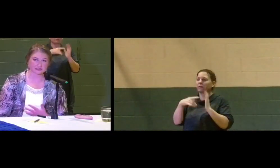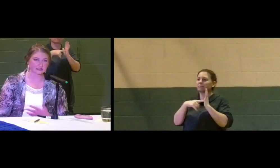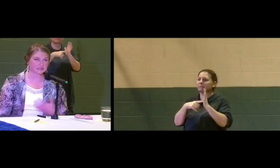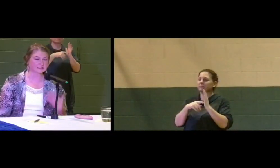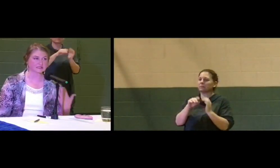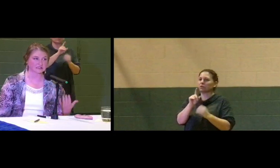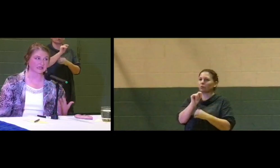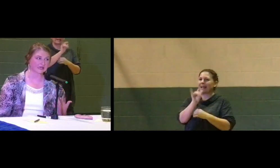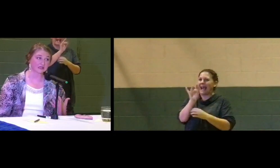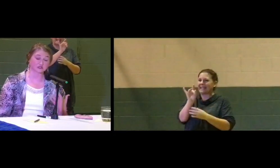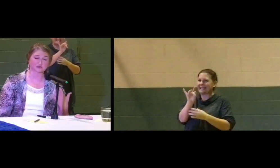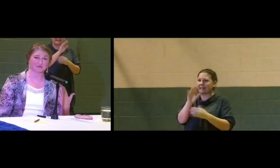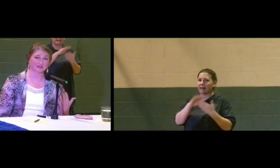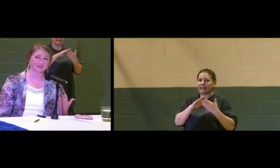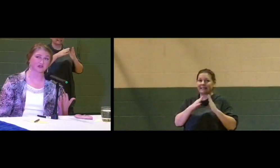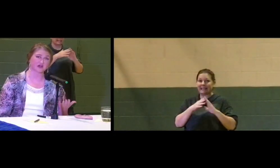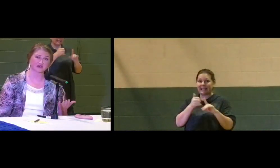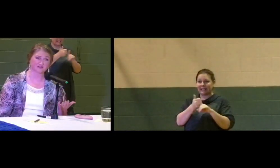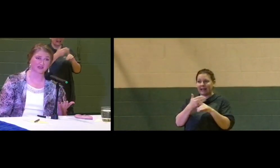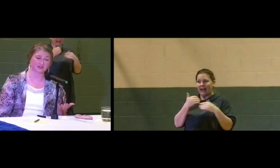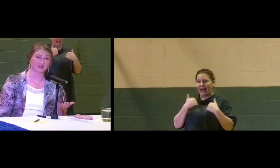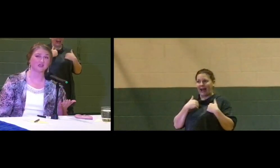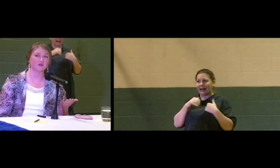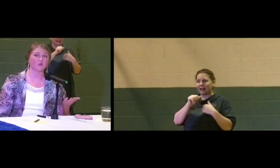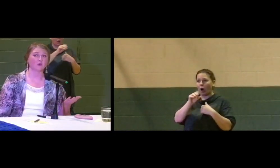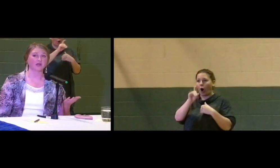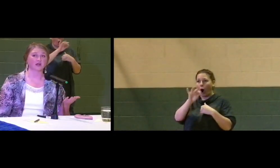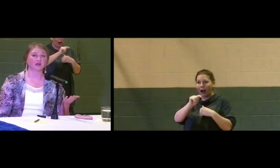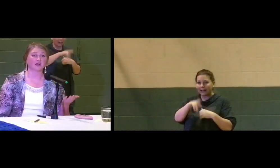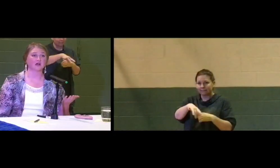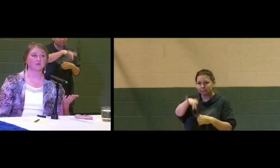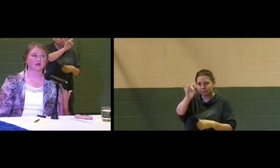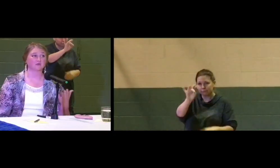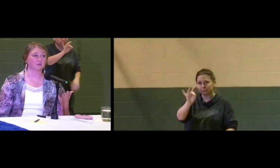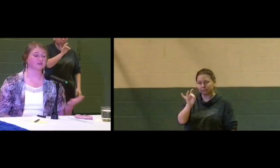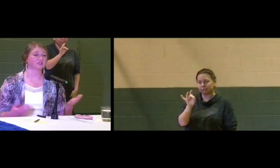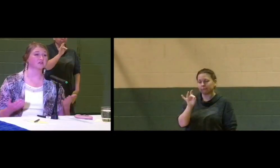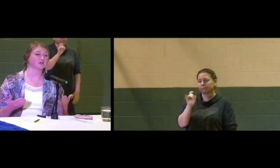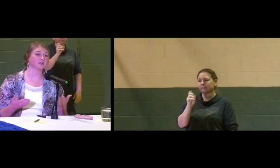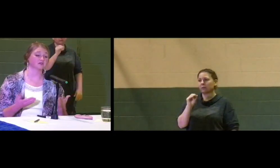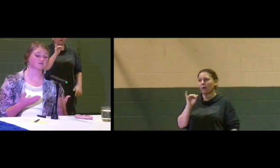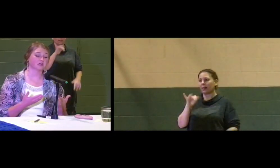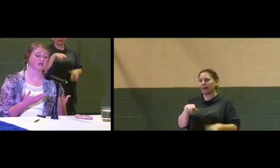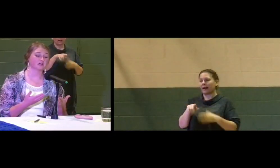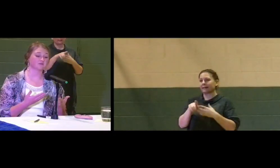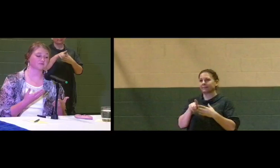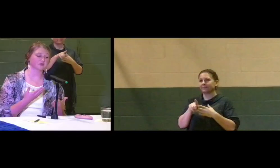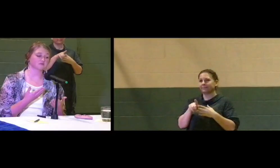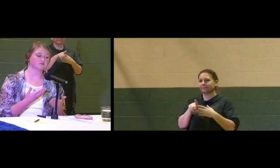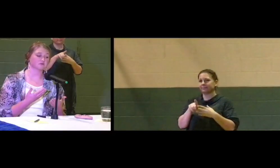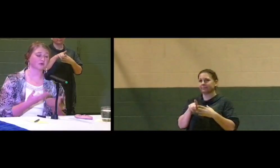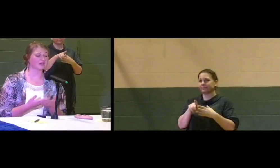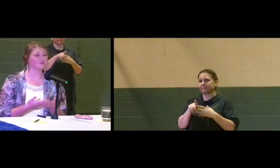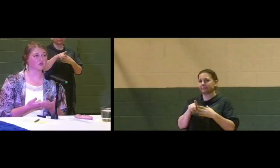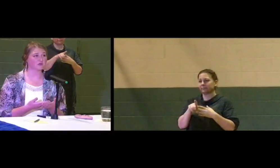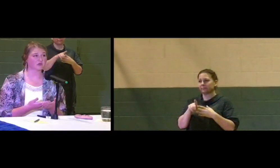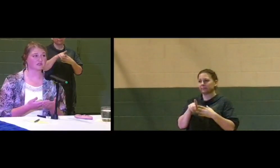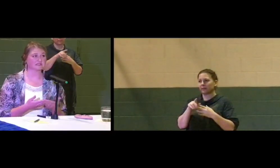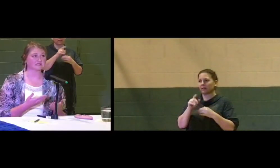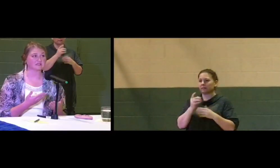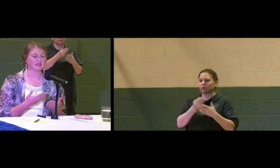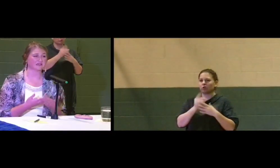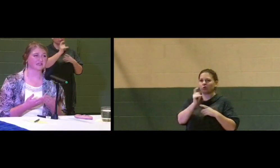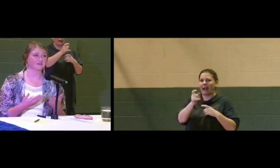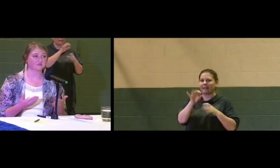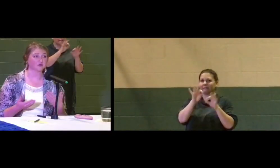2018, the city had a tremendous audit finding where a particular grant form